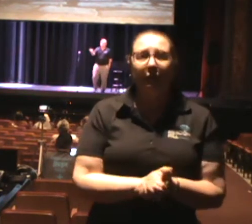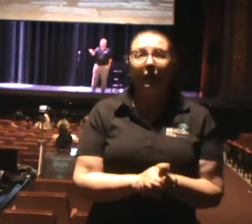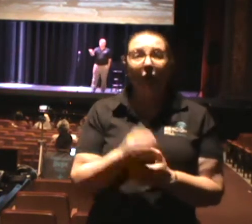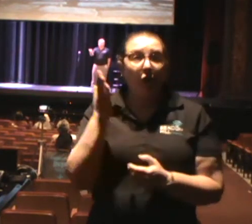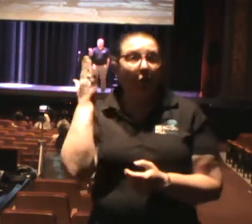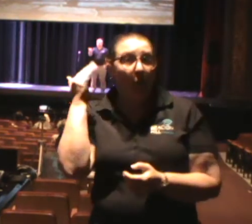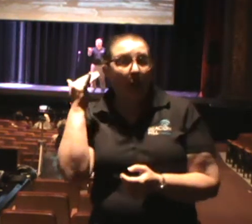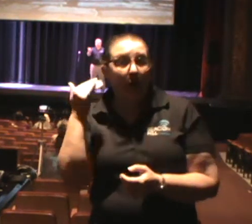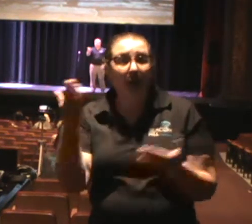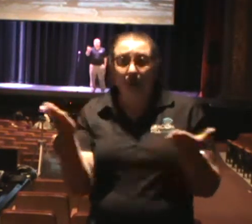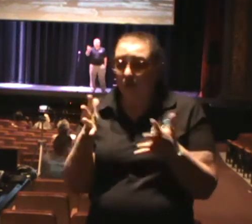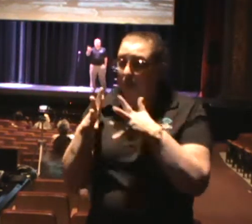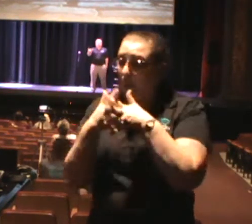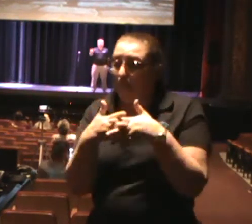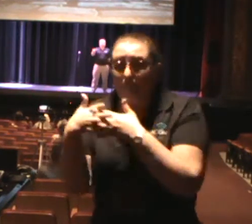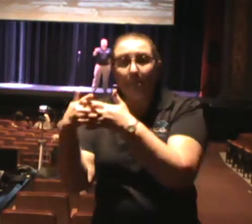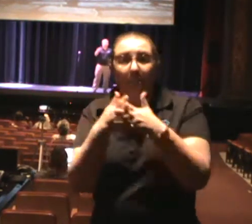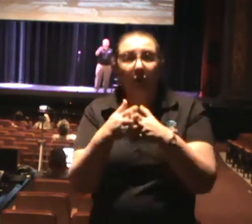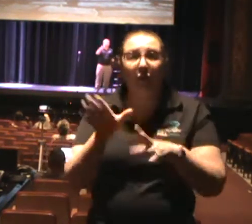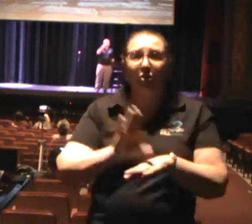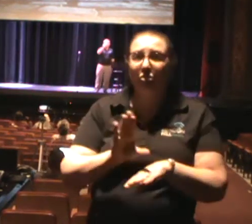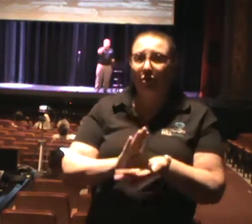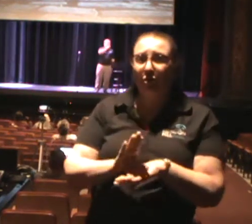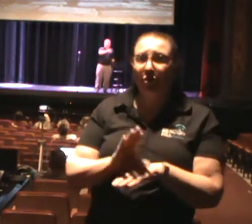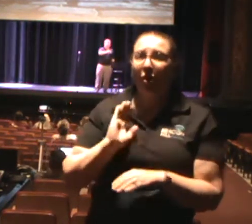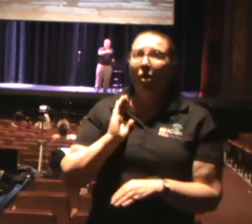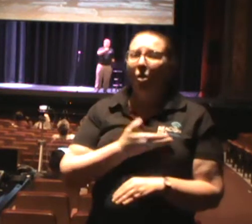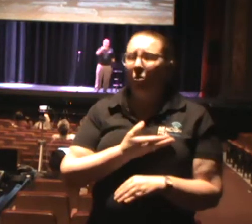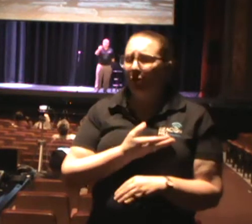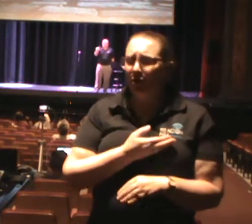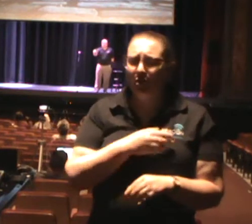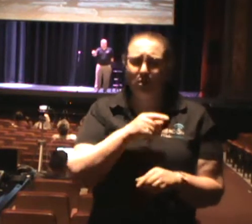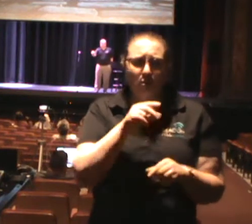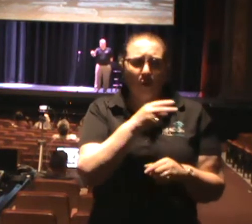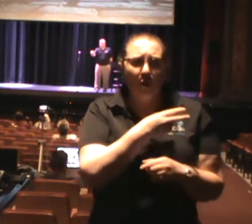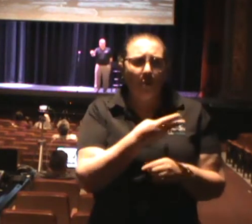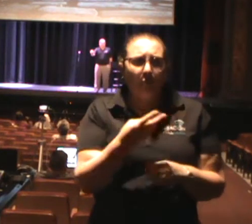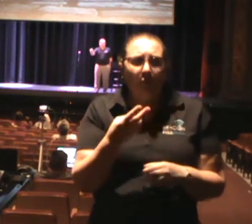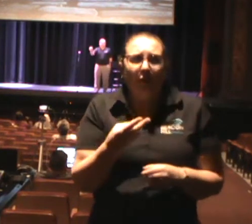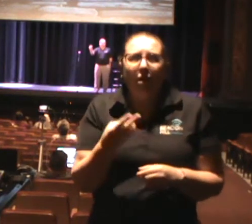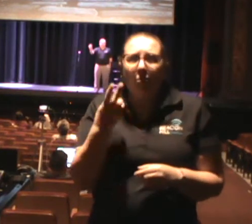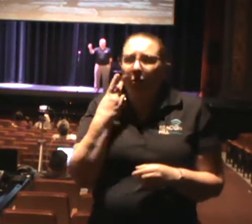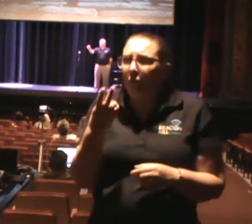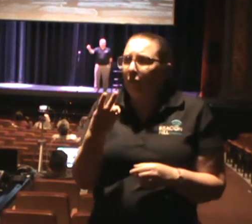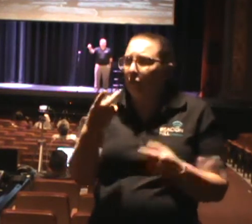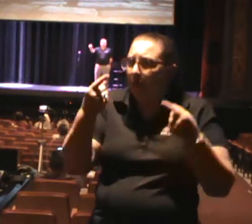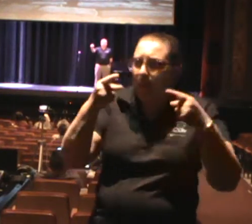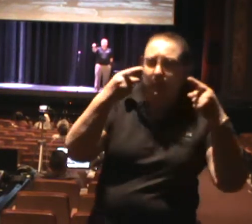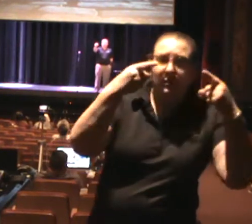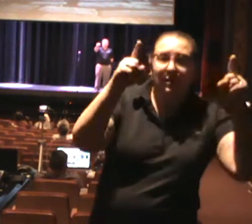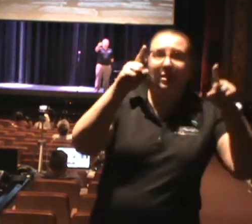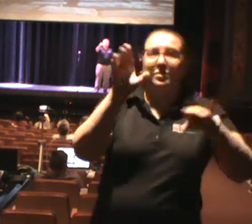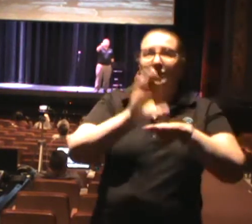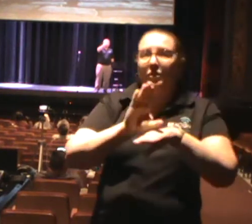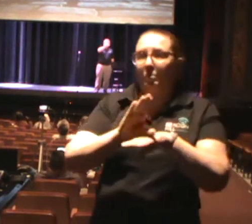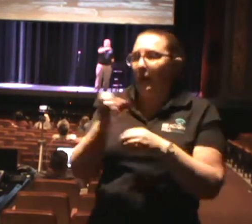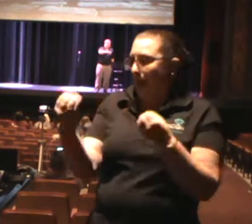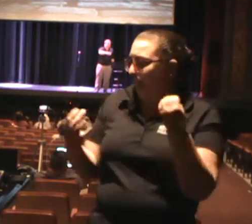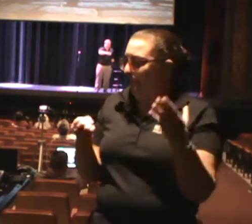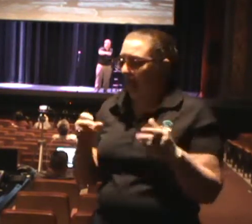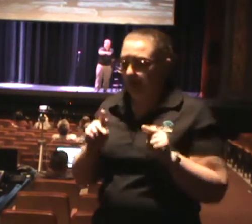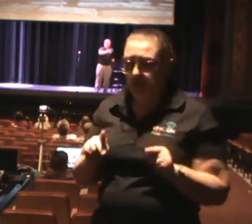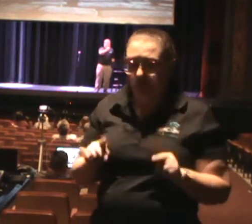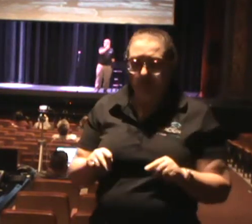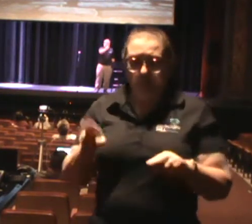American church, we tend to count the success of a church by the amount of people that we put in the